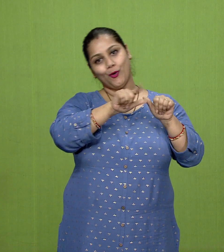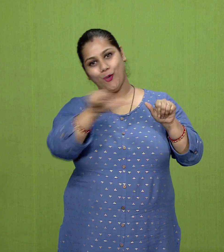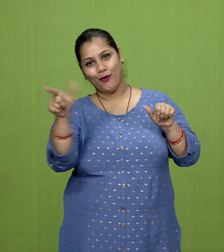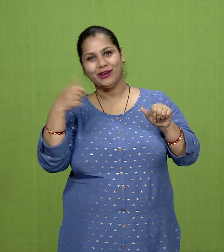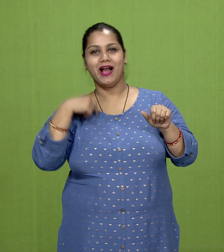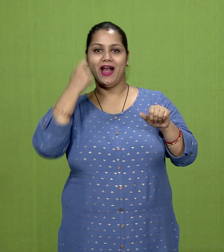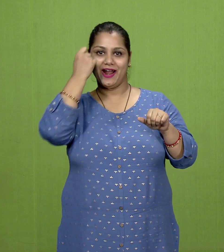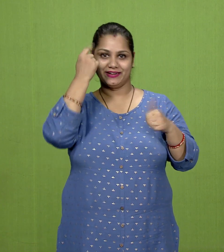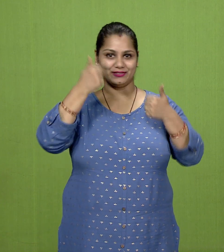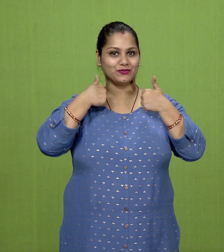it well.